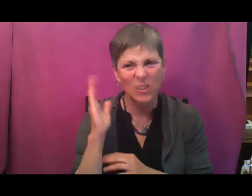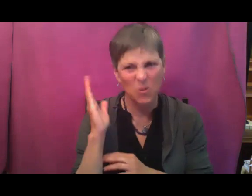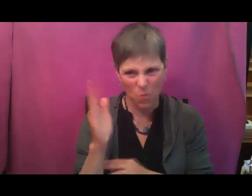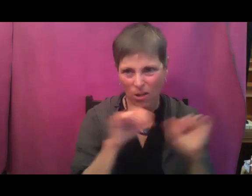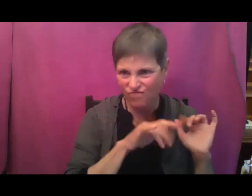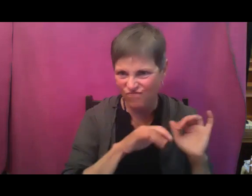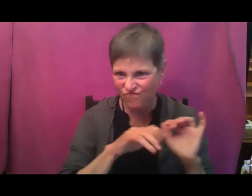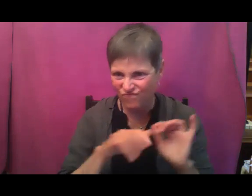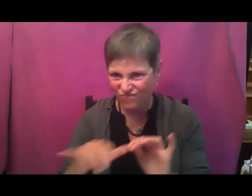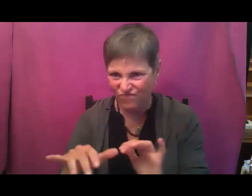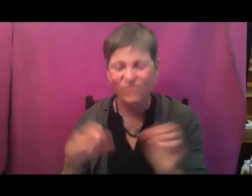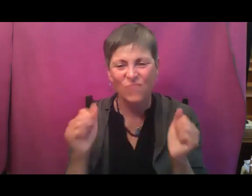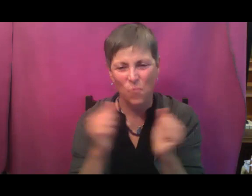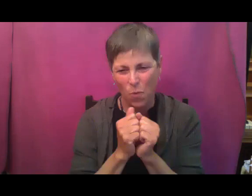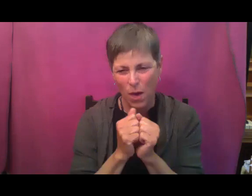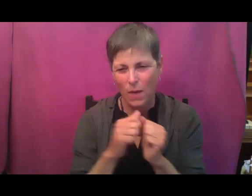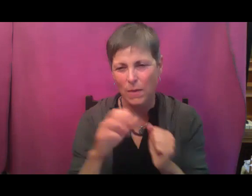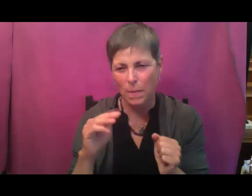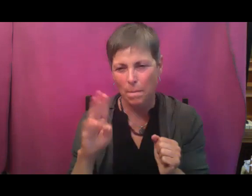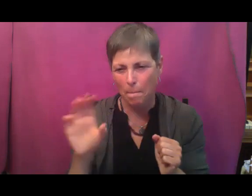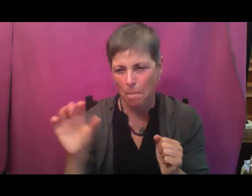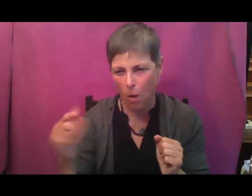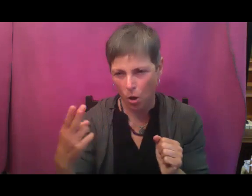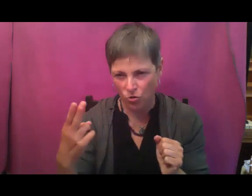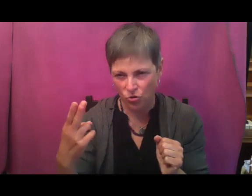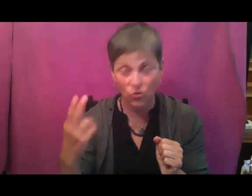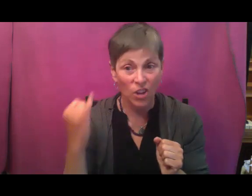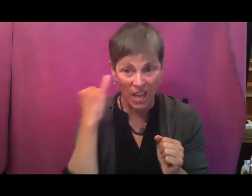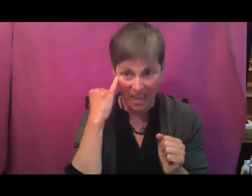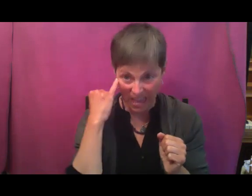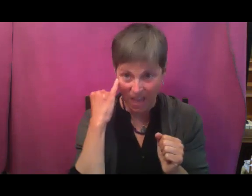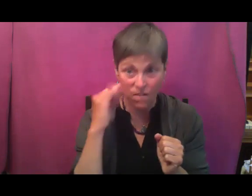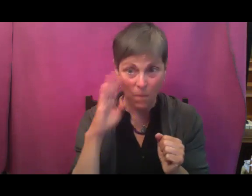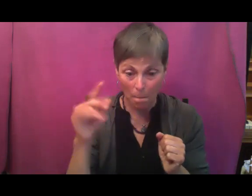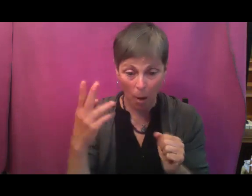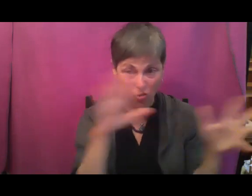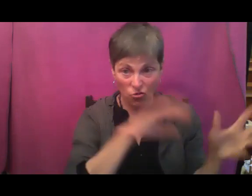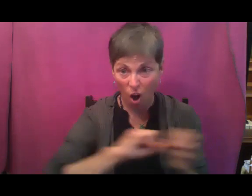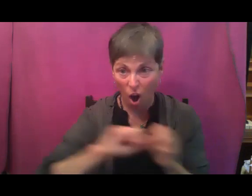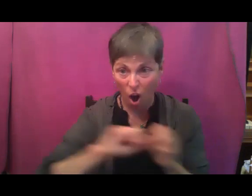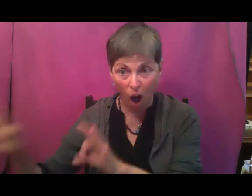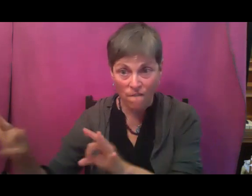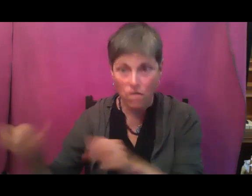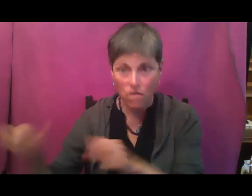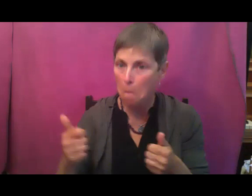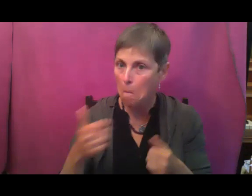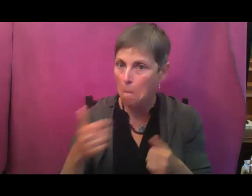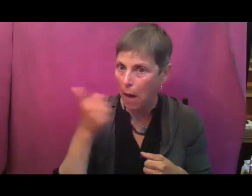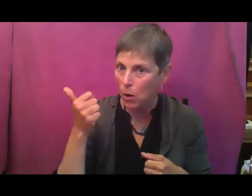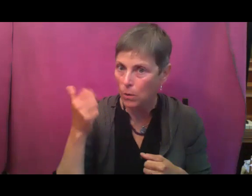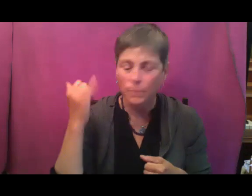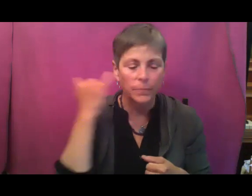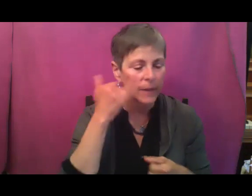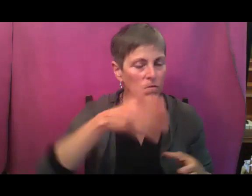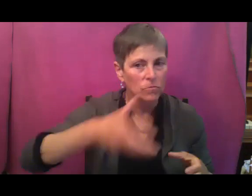if you remove the mulch, you're removing their dreamy habitat. If you transplant your plants, you'll have a better